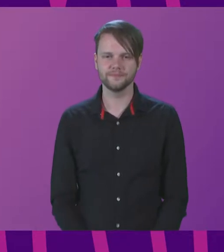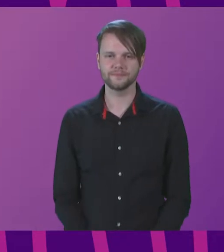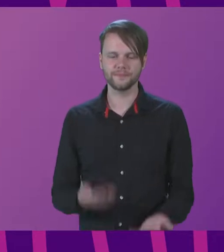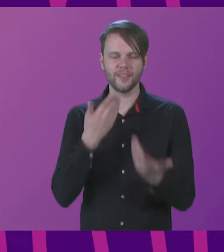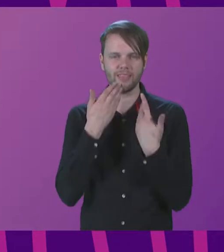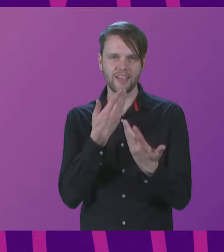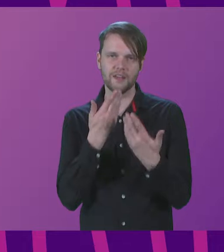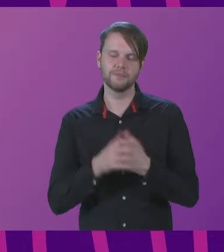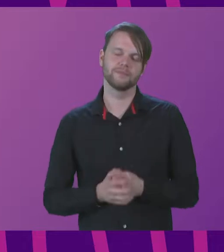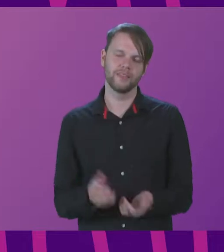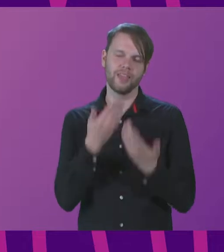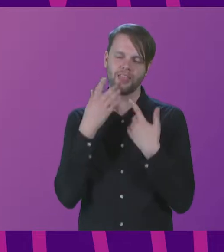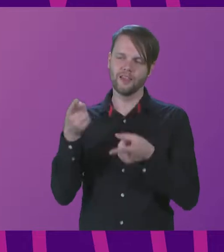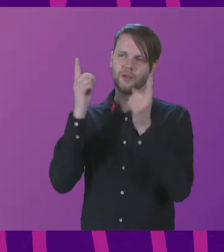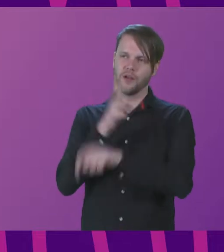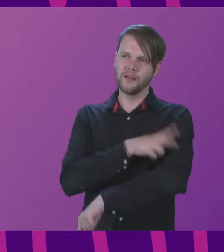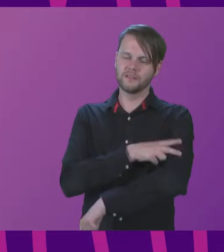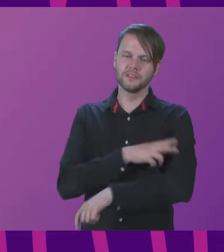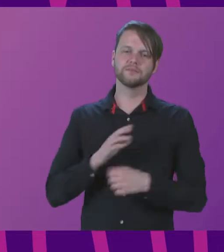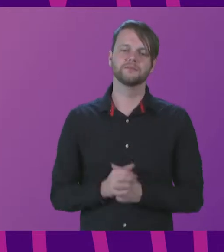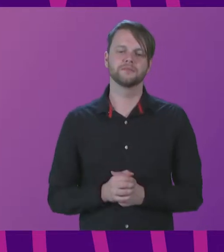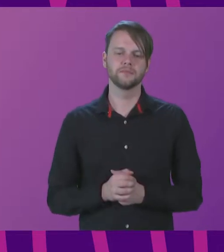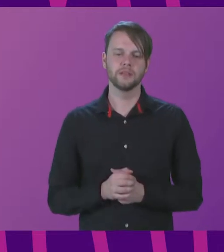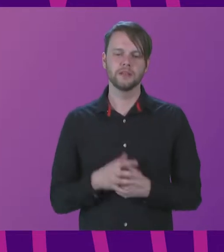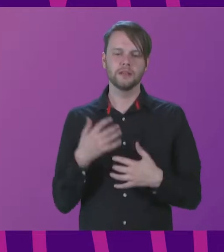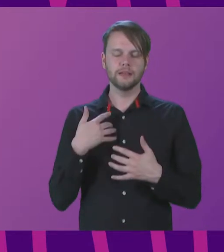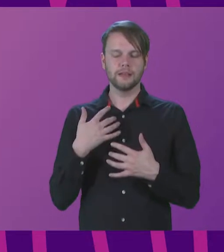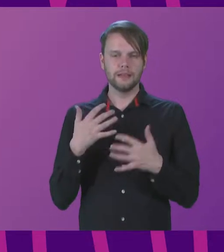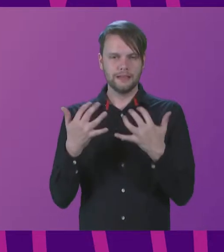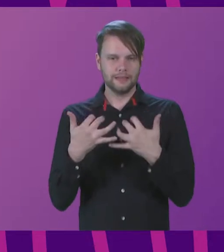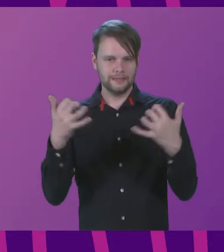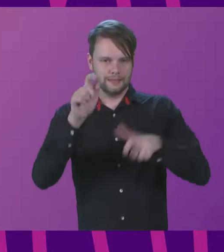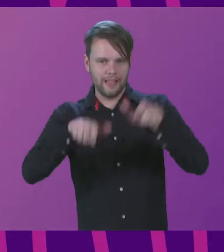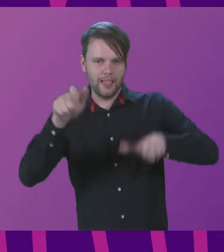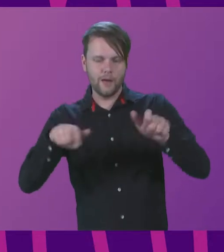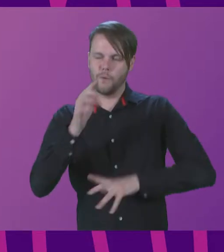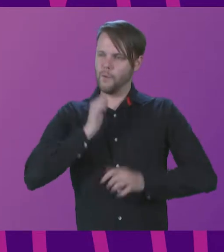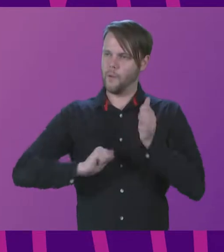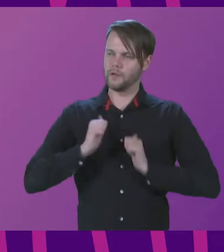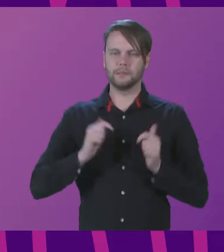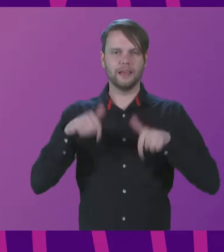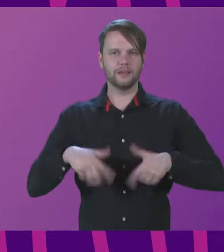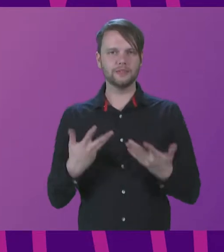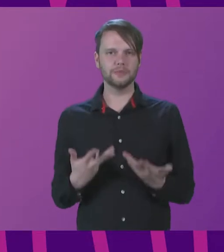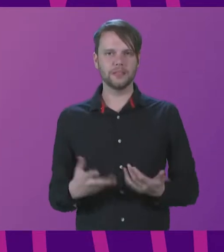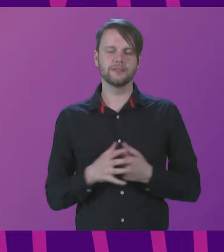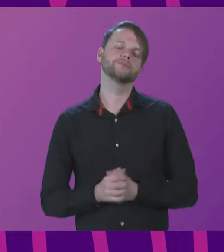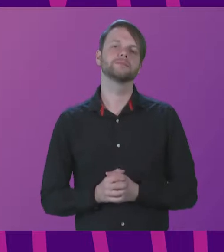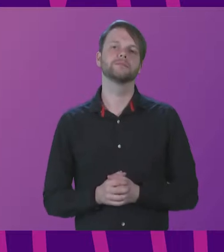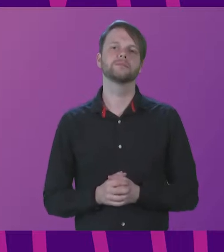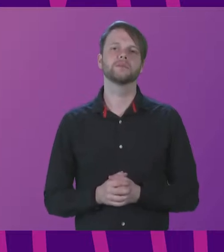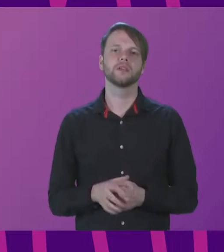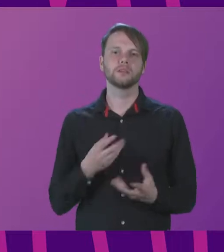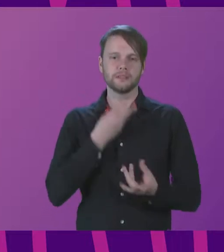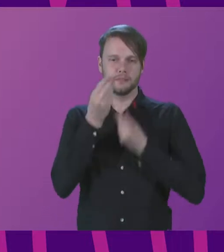Thank you, presiding officer. Thank Delegates. It's a it's an honor to be here today to address you